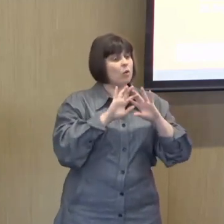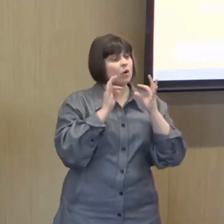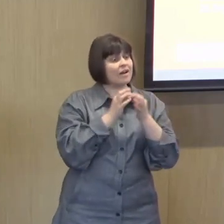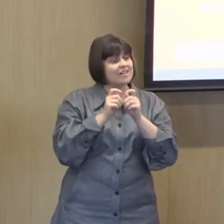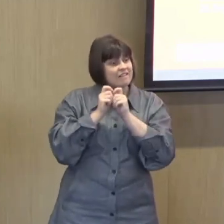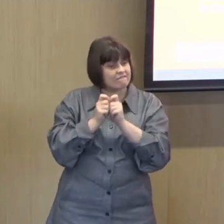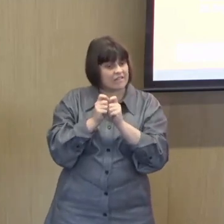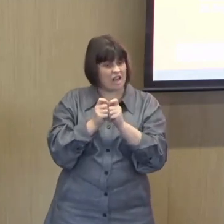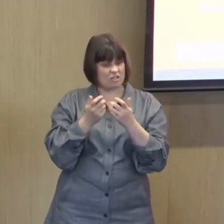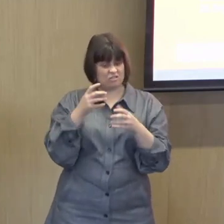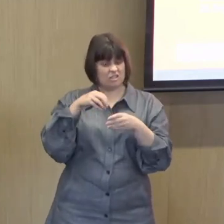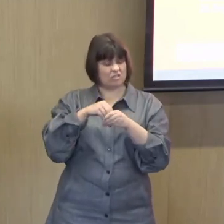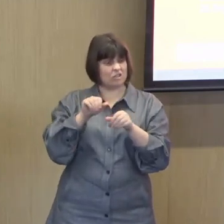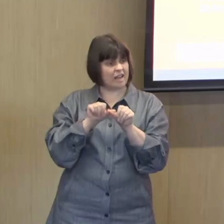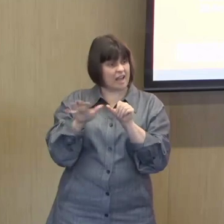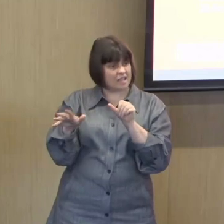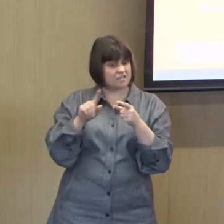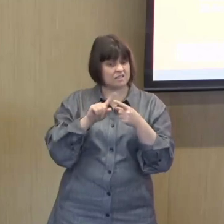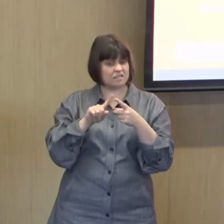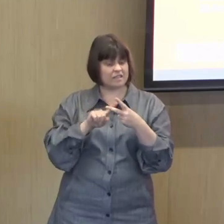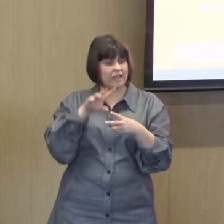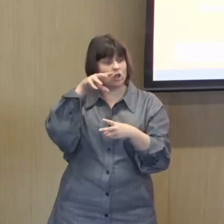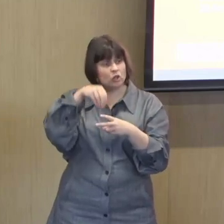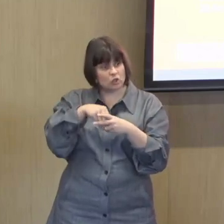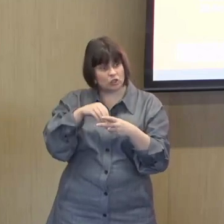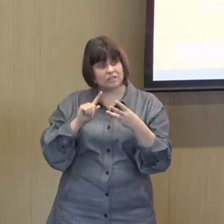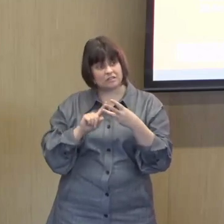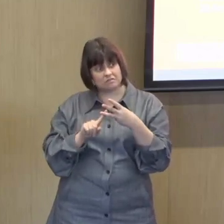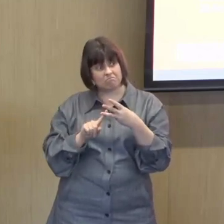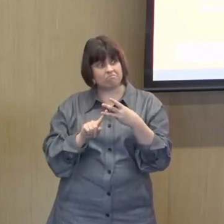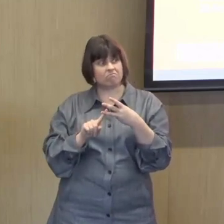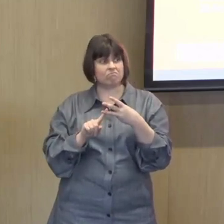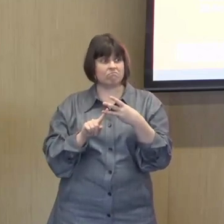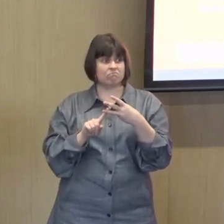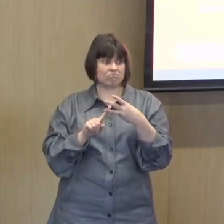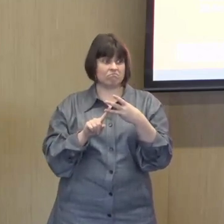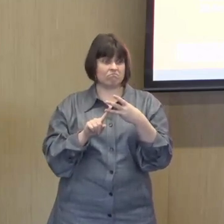excellence, inclusion, and dynamism.